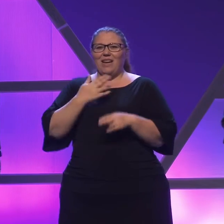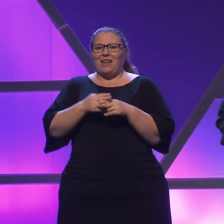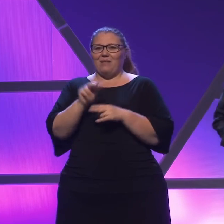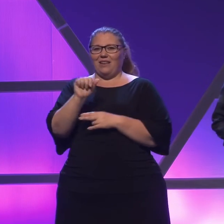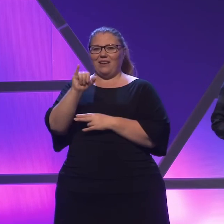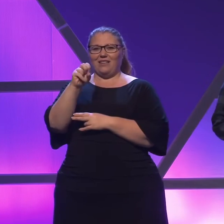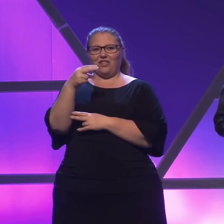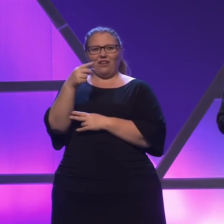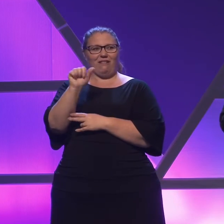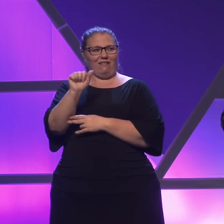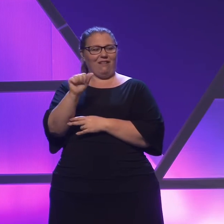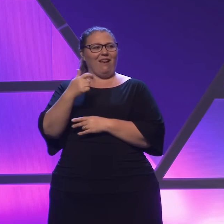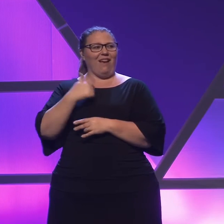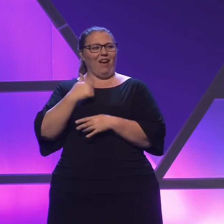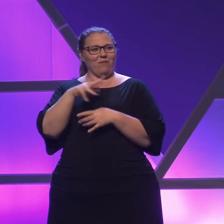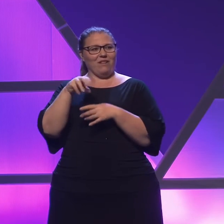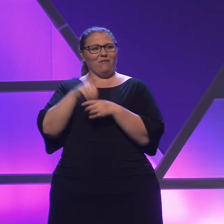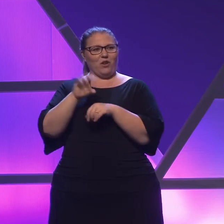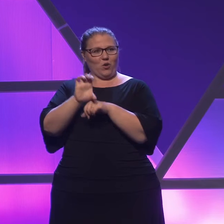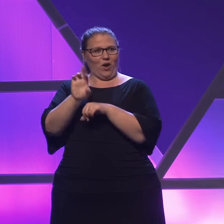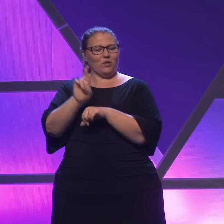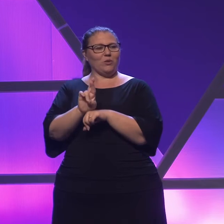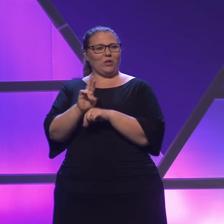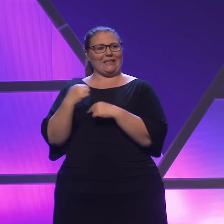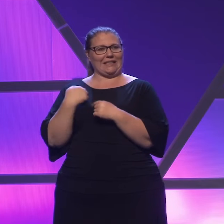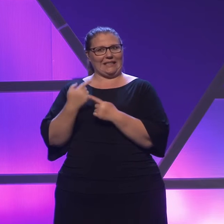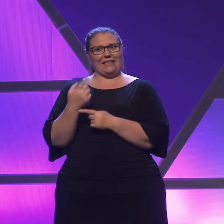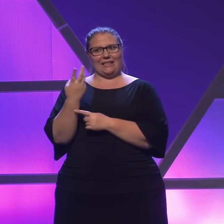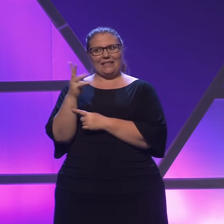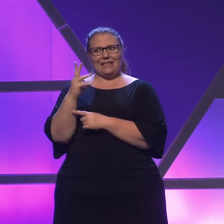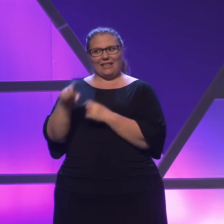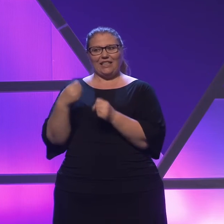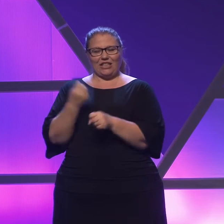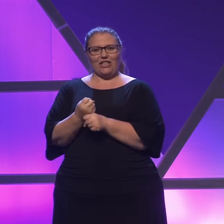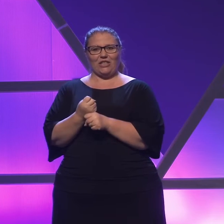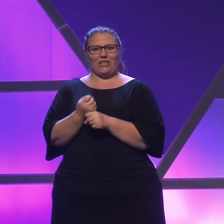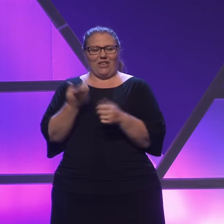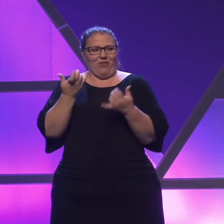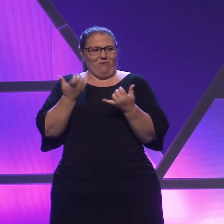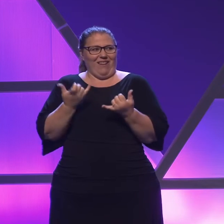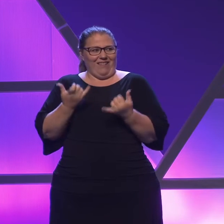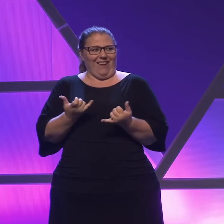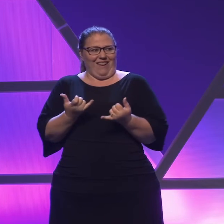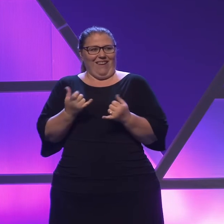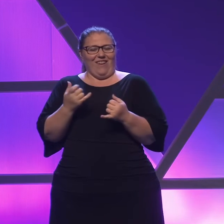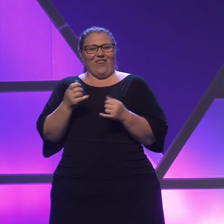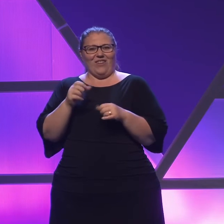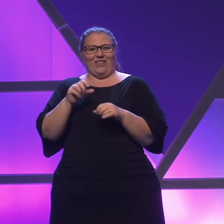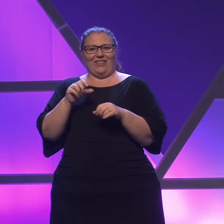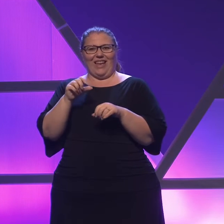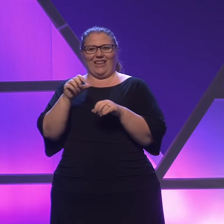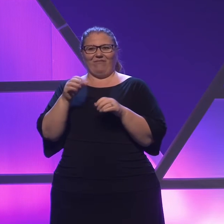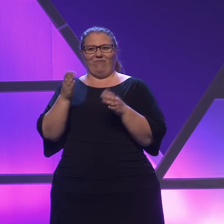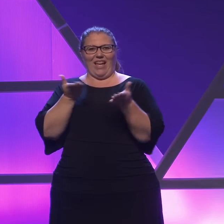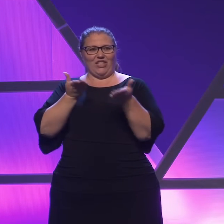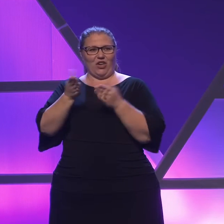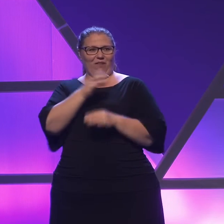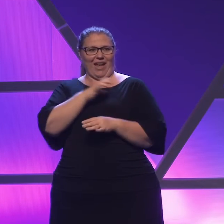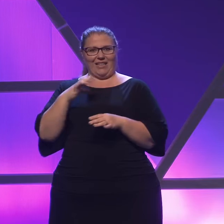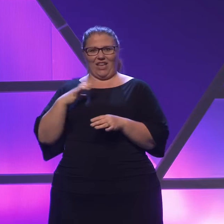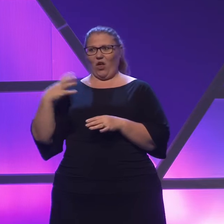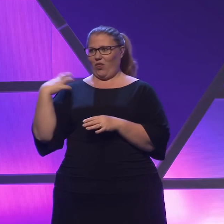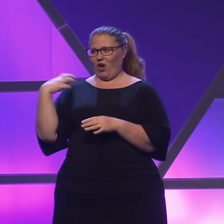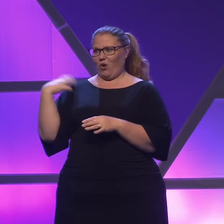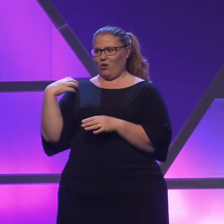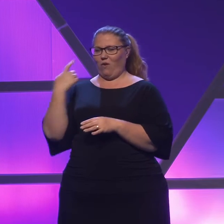is Aisha Thomas, and I've been a part of Crossroads for 16 years. I currently serve on council and as the coach for our family